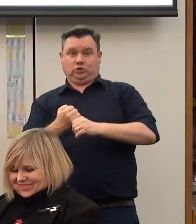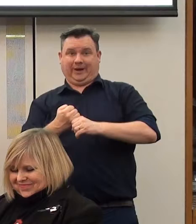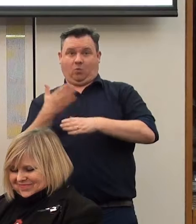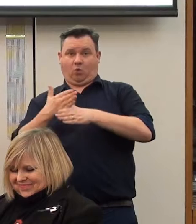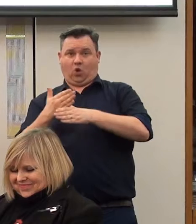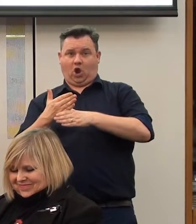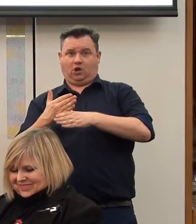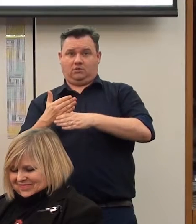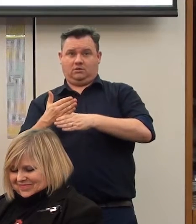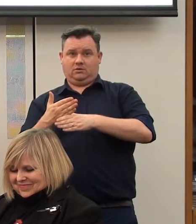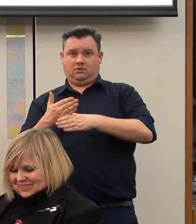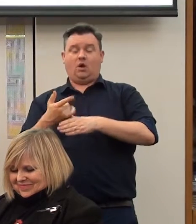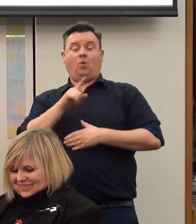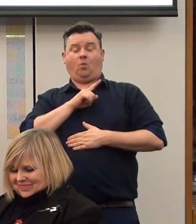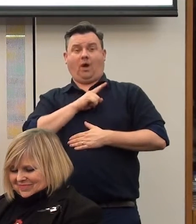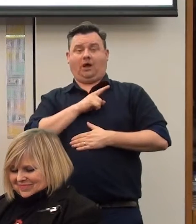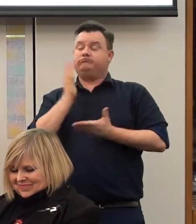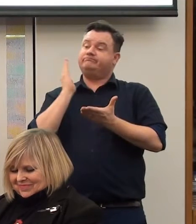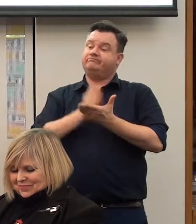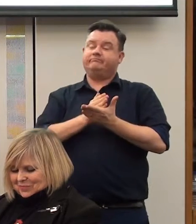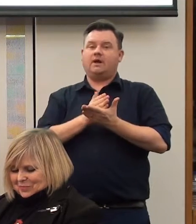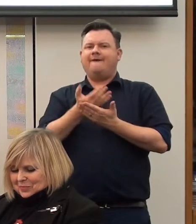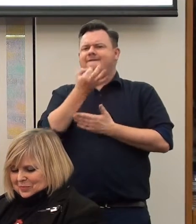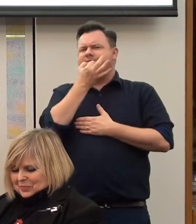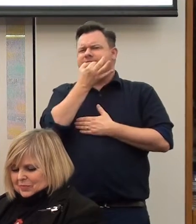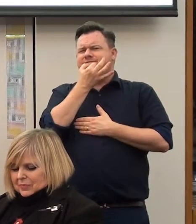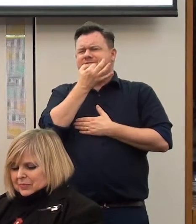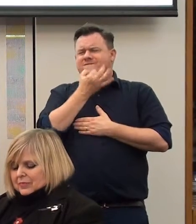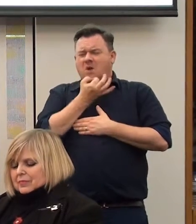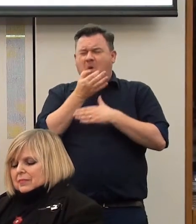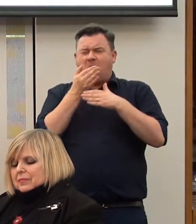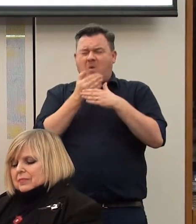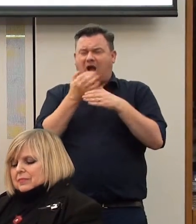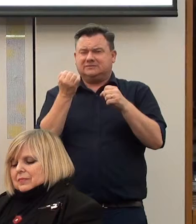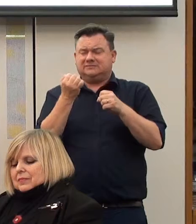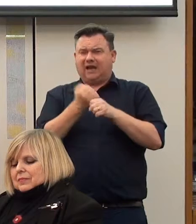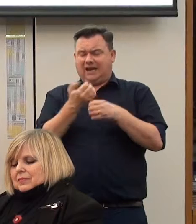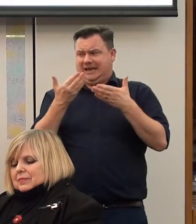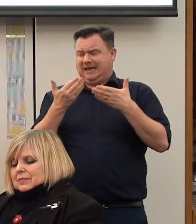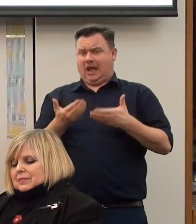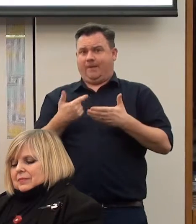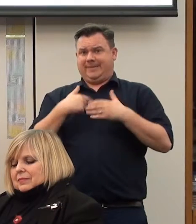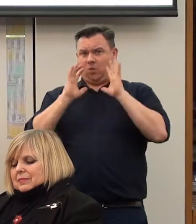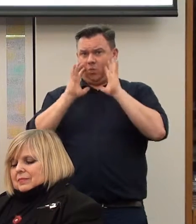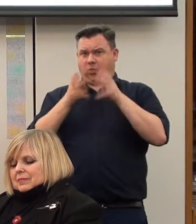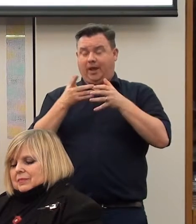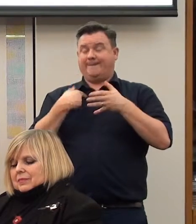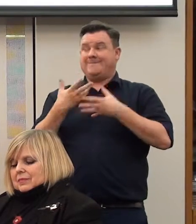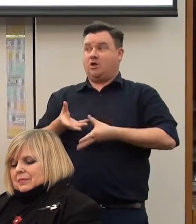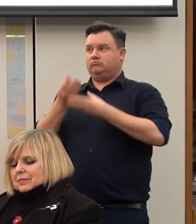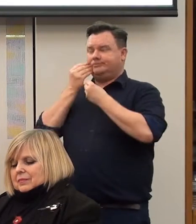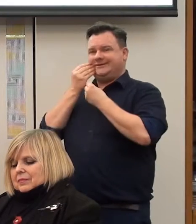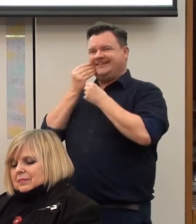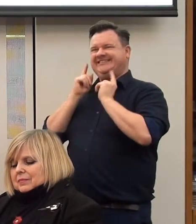social model of disability, because, actually, there is very little done about this now, and it's a real concern for me. I trained as a teacher in